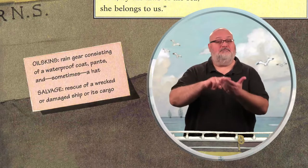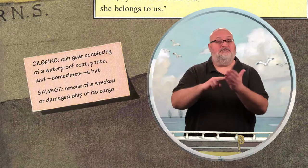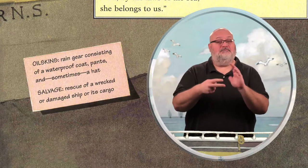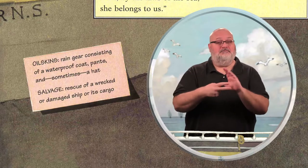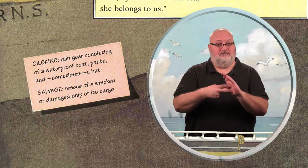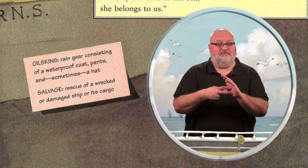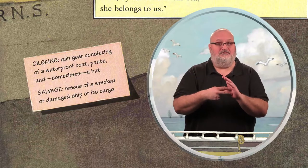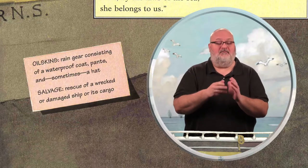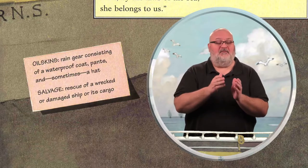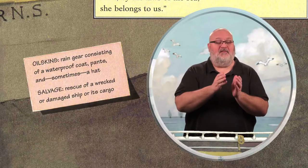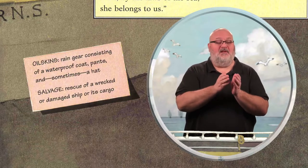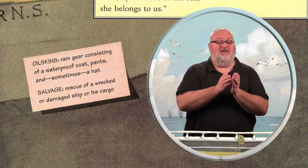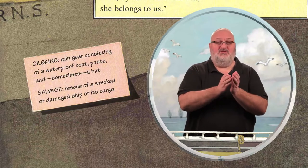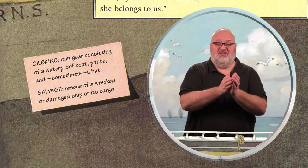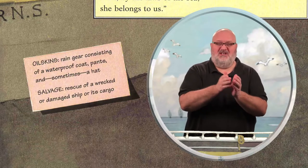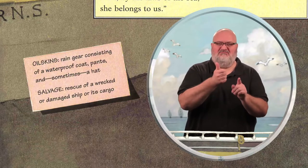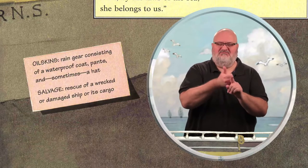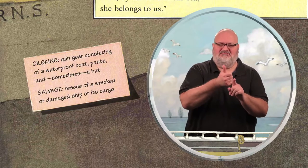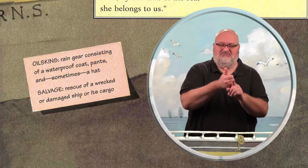Salvage.